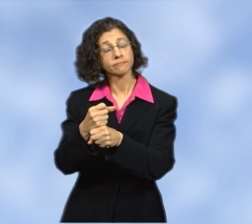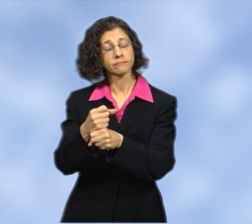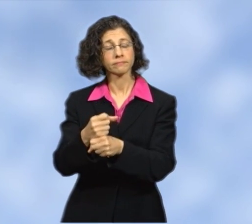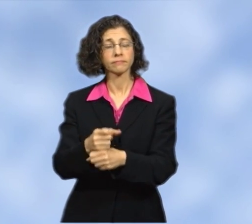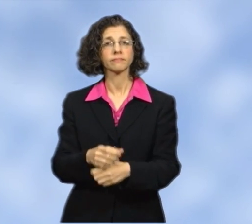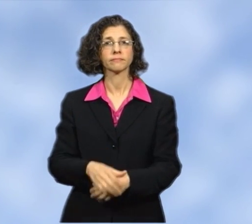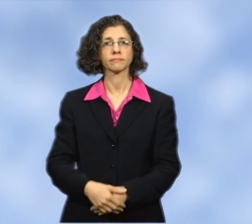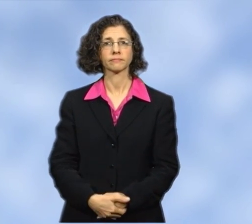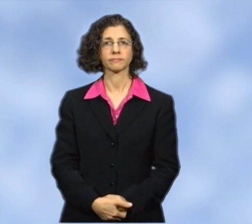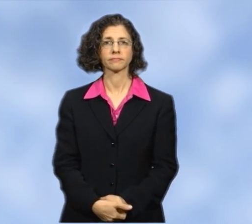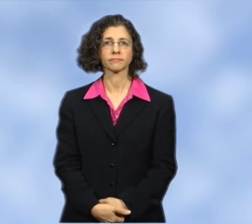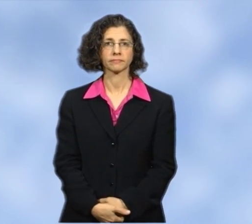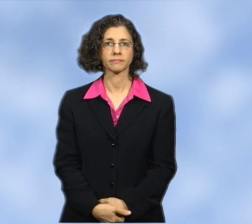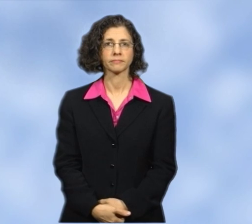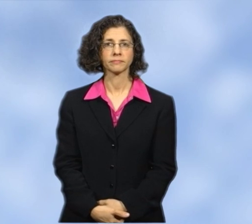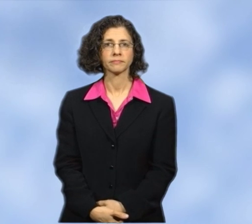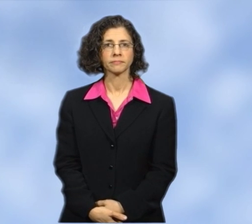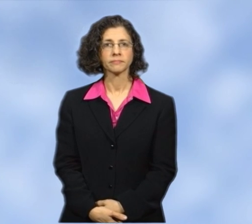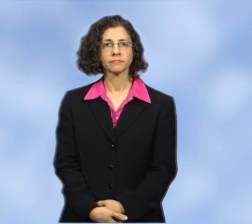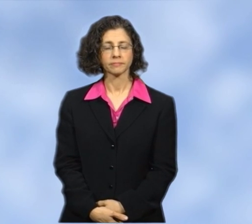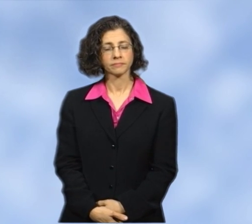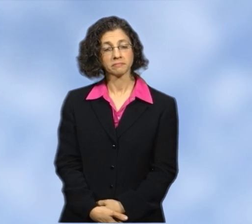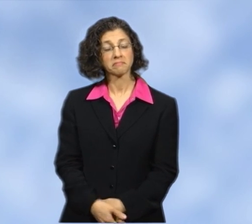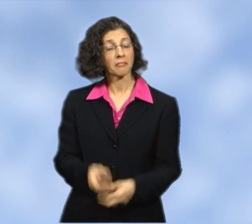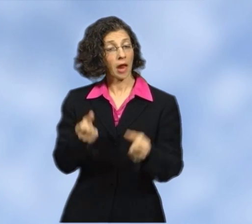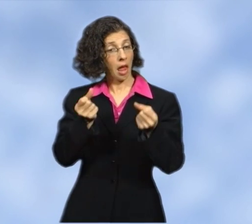a year after radiation therapy is completed.